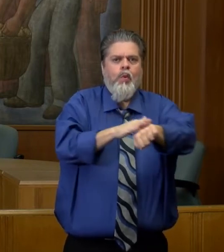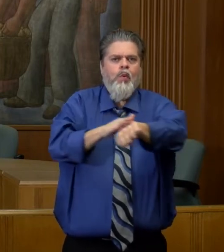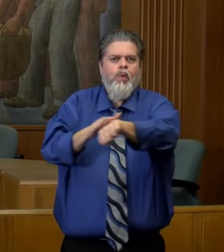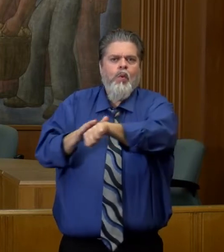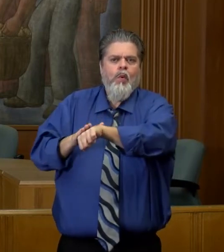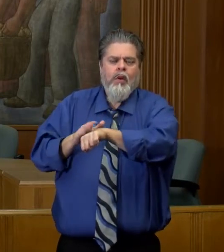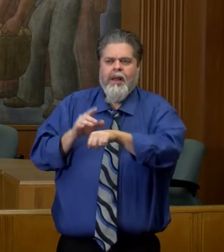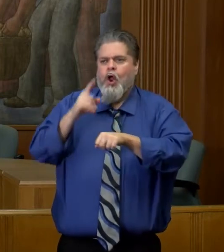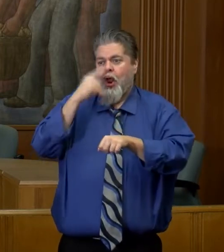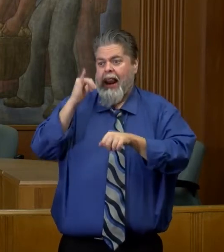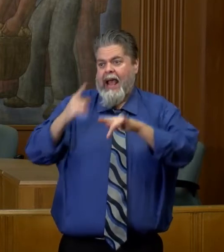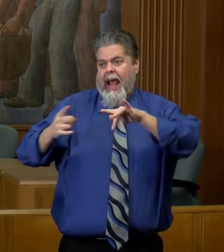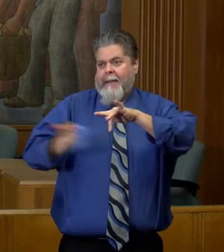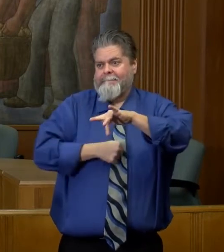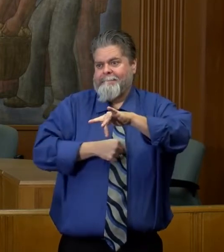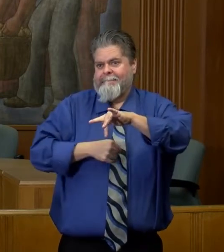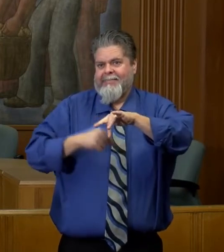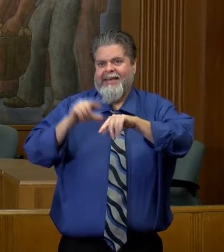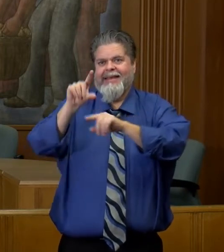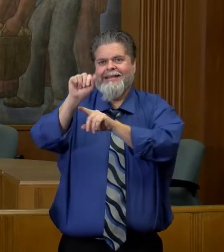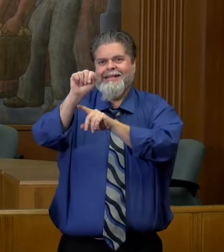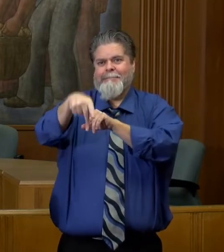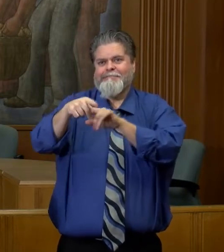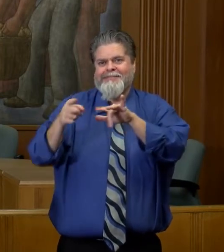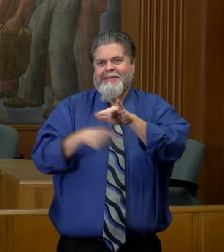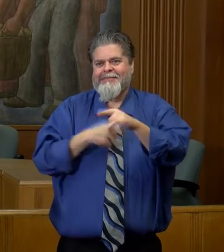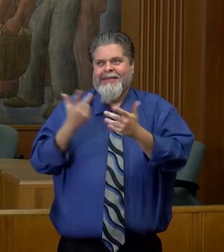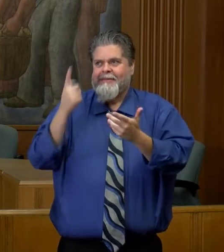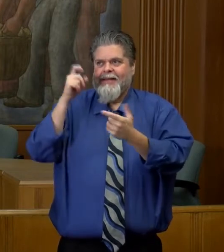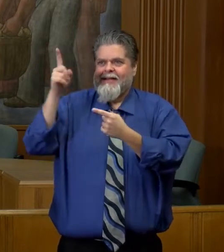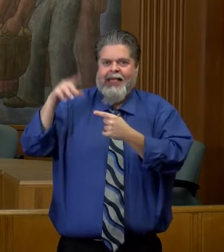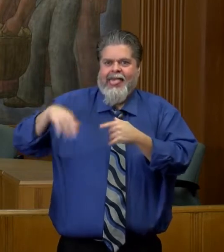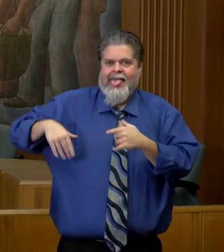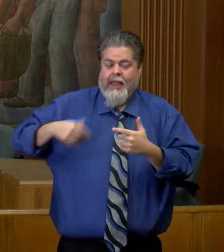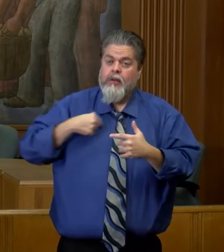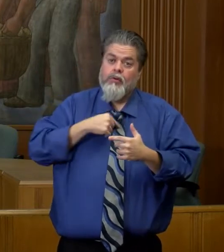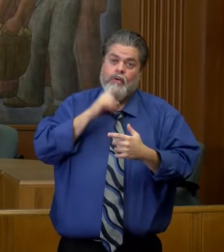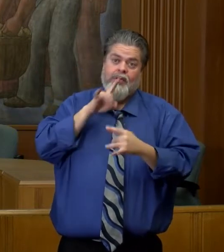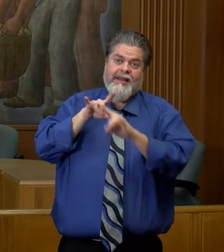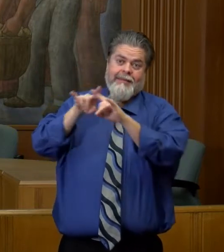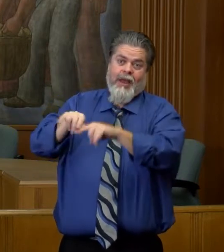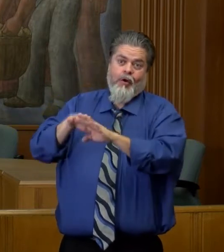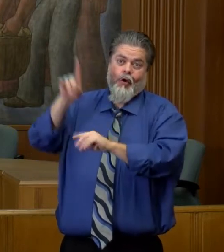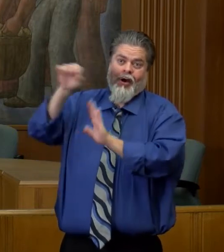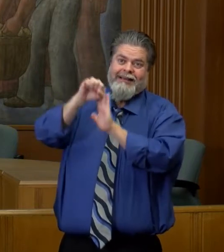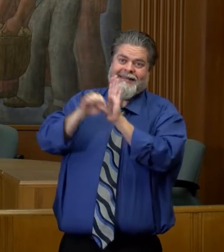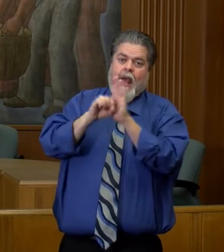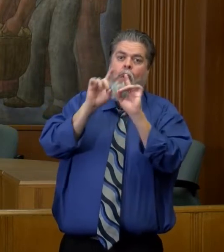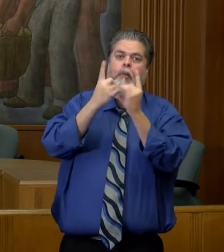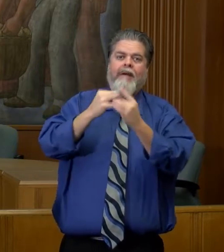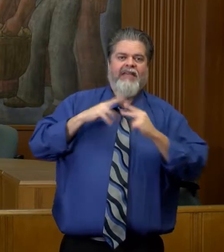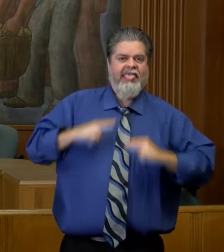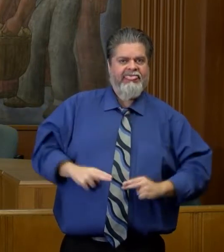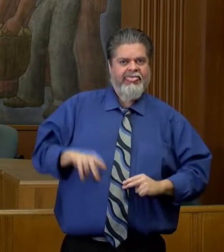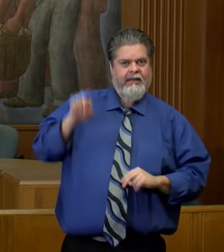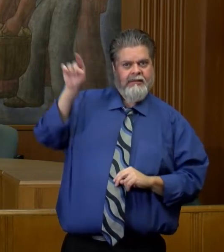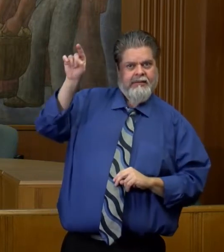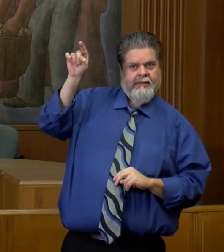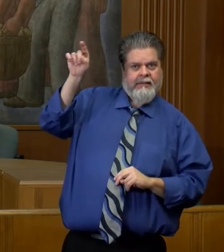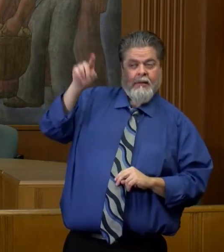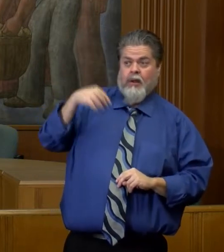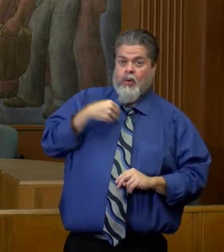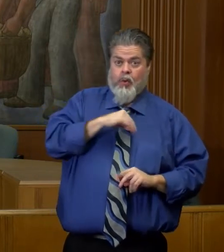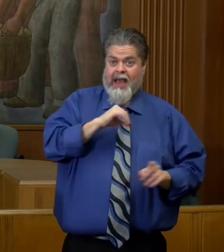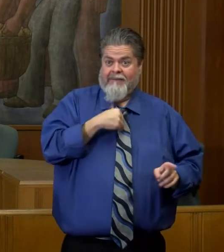some gaps in the state process. And really, we do rely on the State Department of Health. We have privacy laws